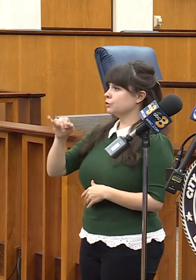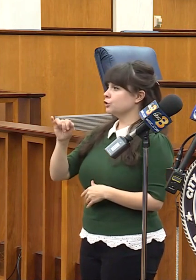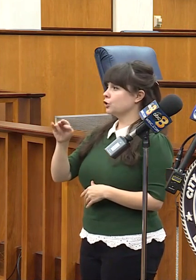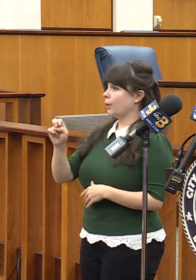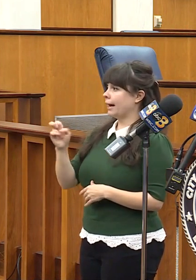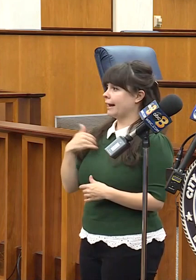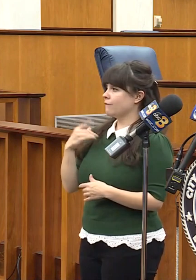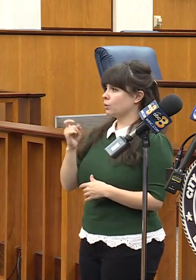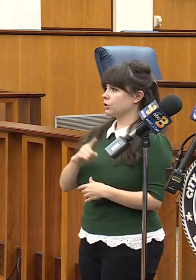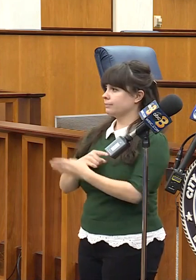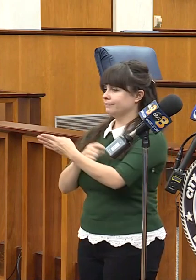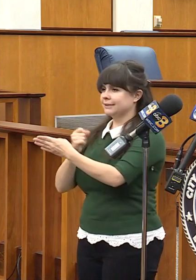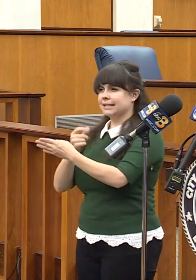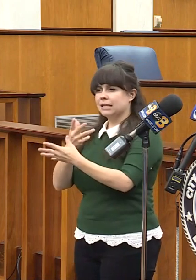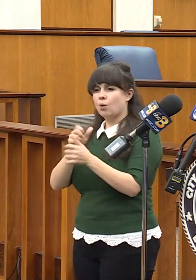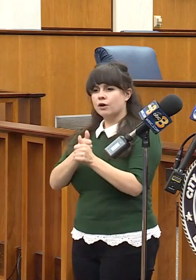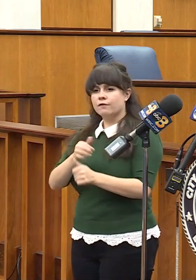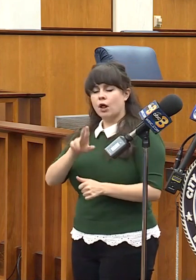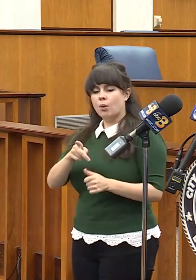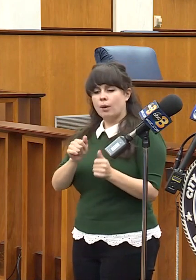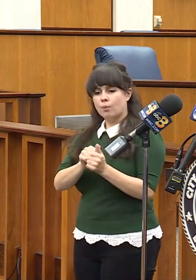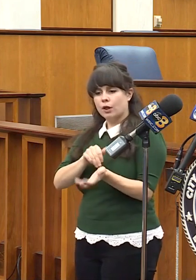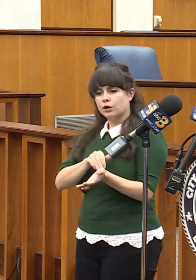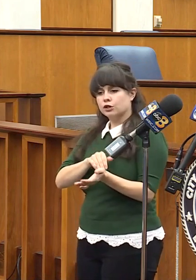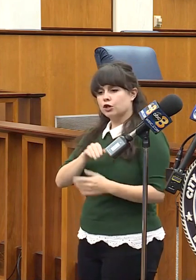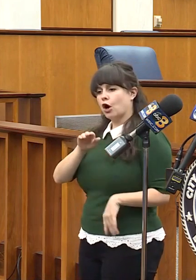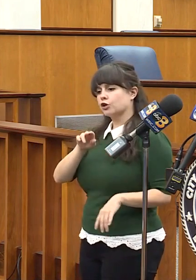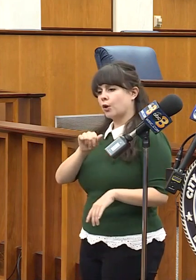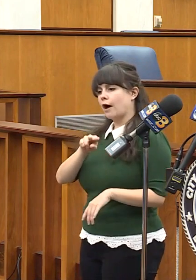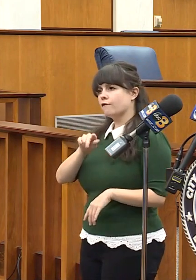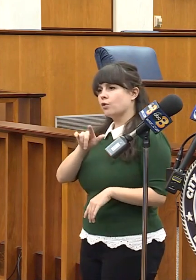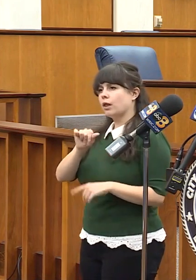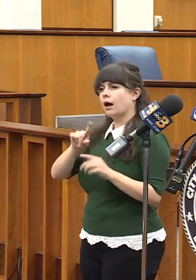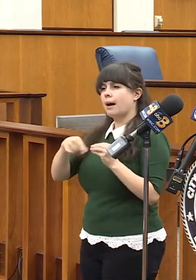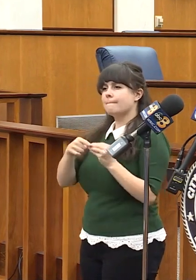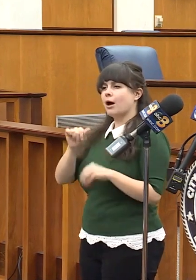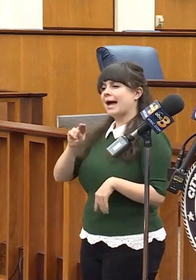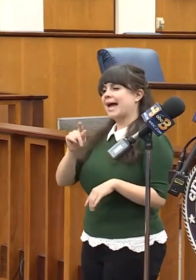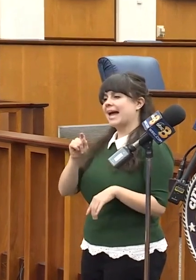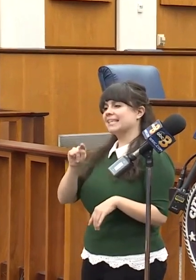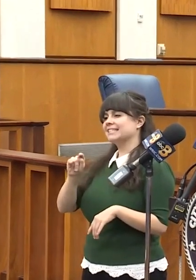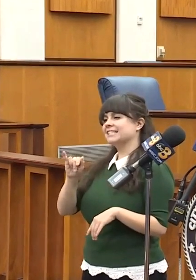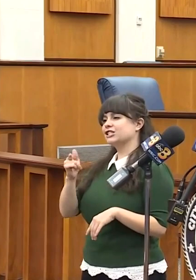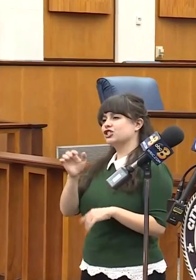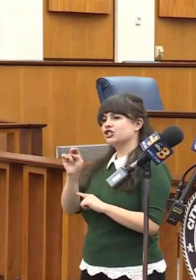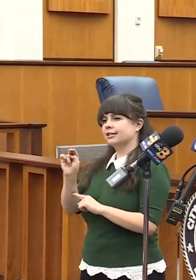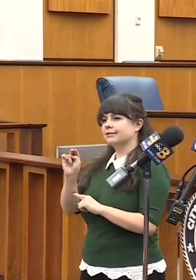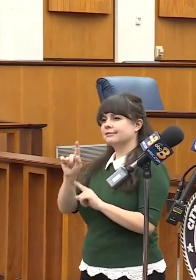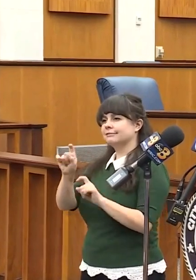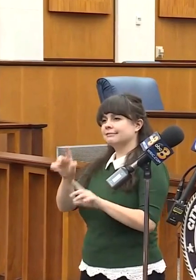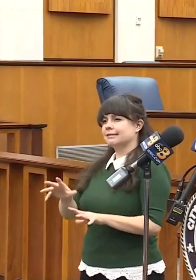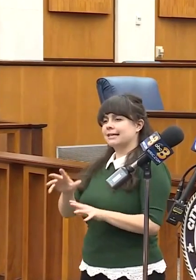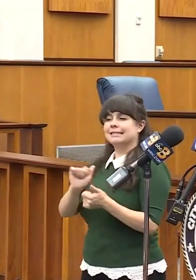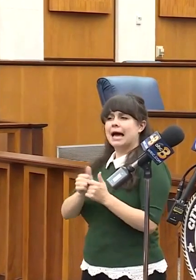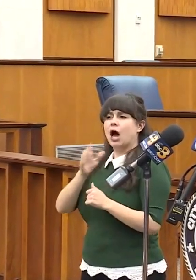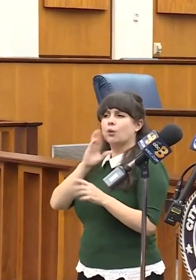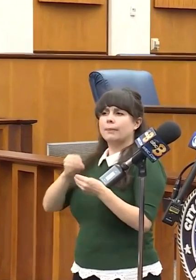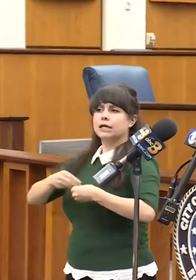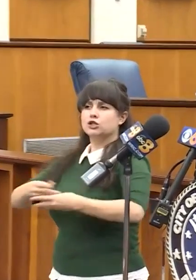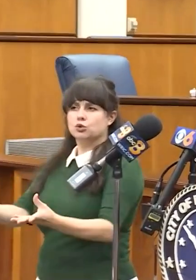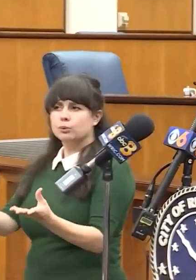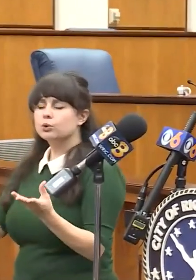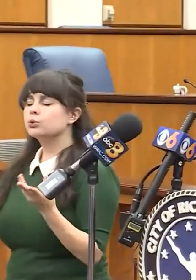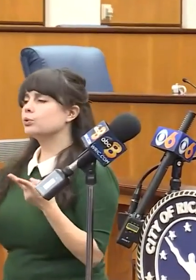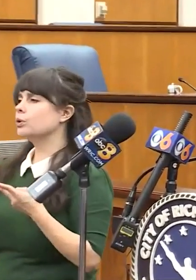to follow up with Dr. Rola about the decision tests and just see if you've had any information regarding how it will be distributed throughout